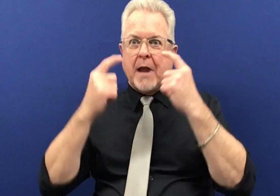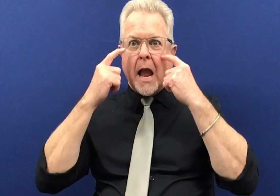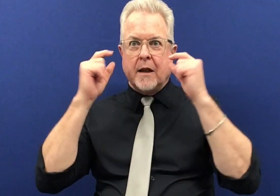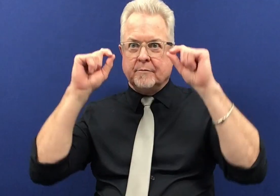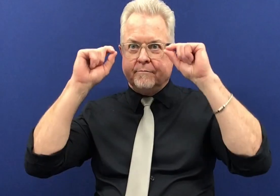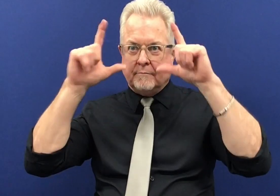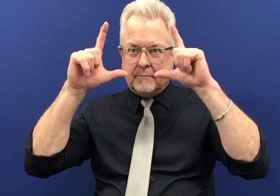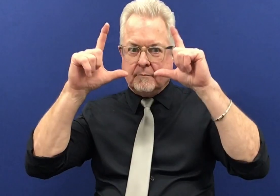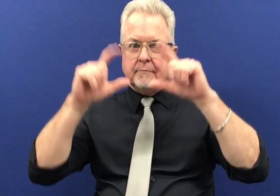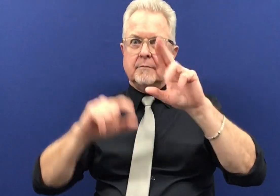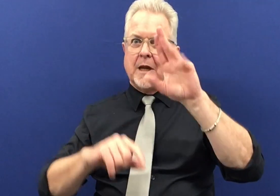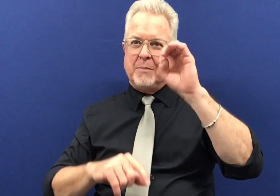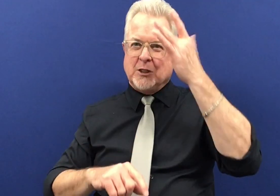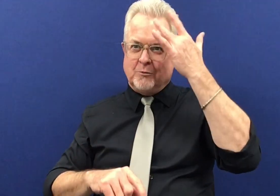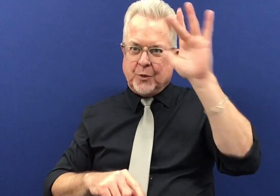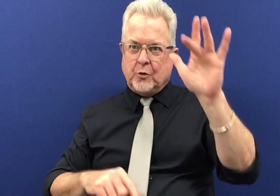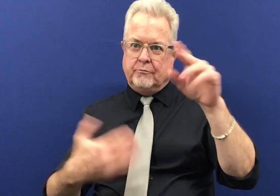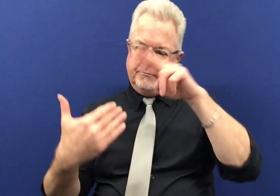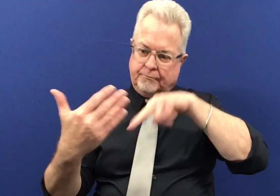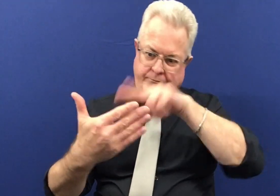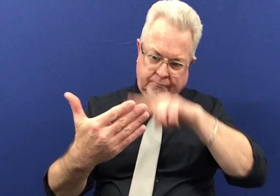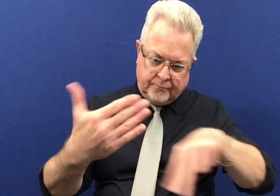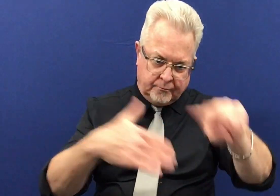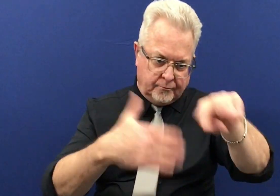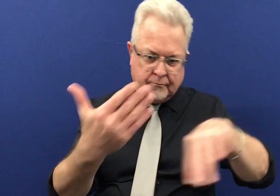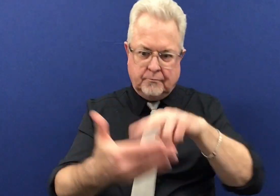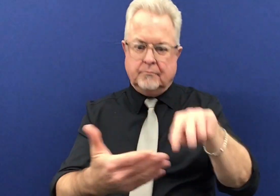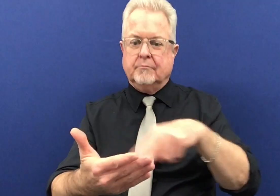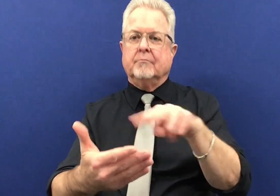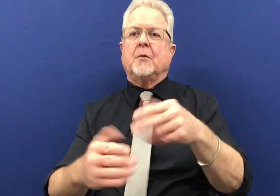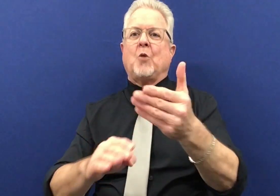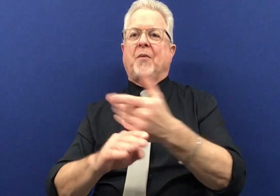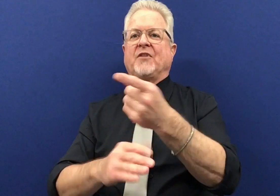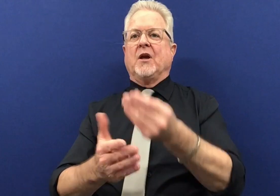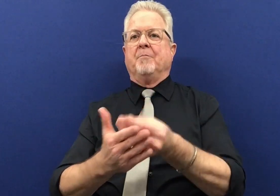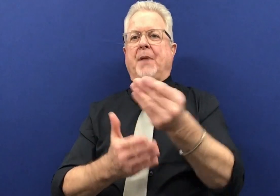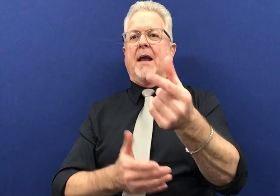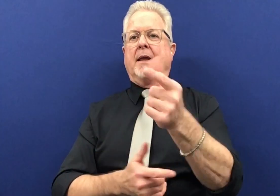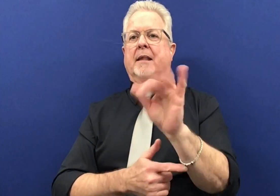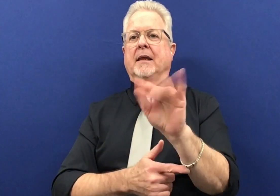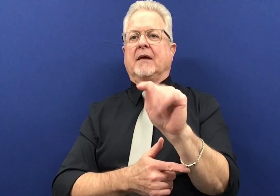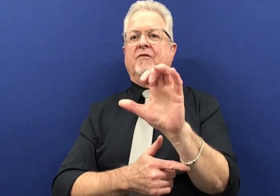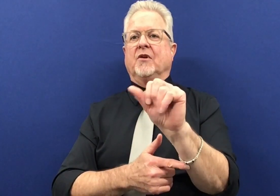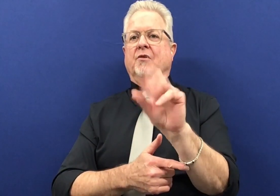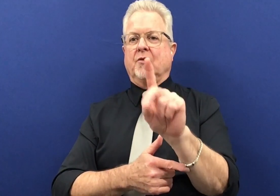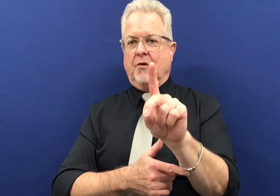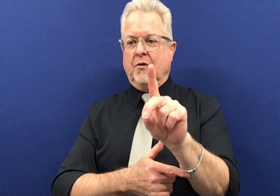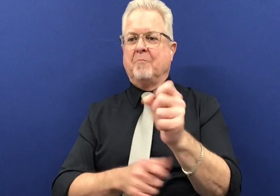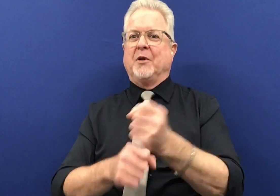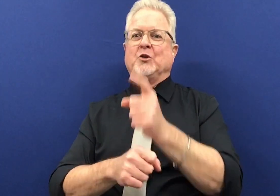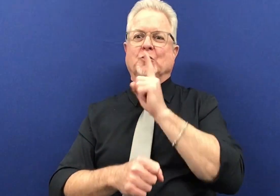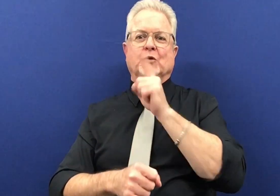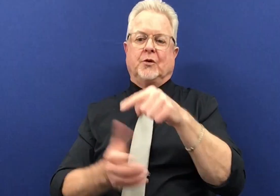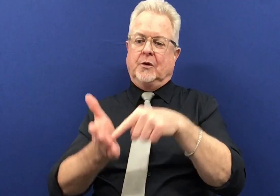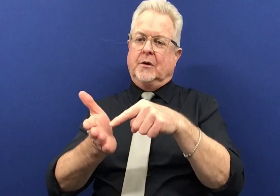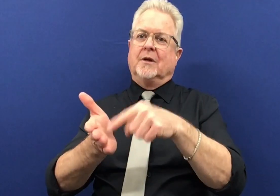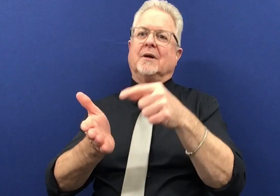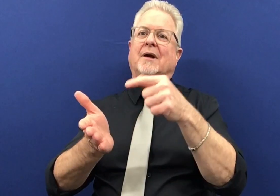card but you want to keep your eyes open be smart be aware that this scam is happening when you buy gift cards